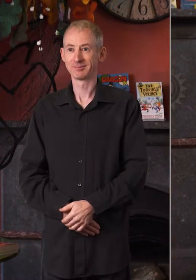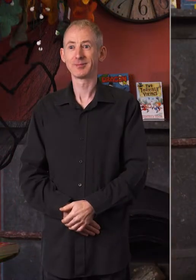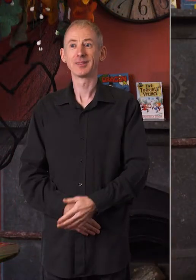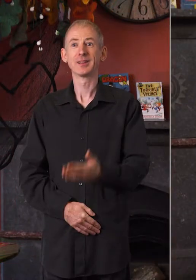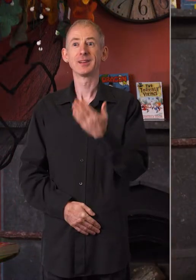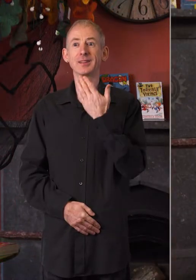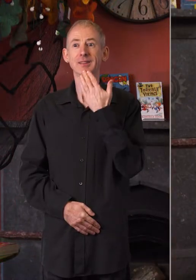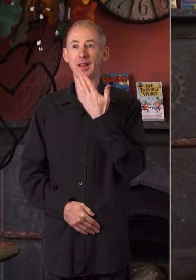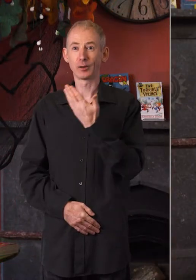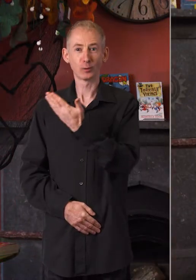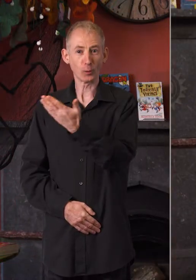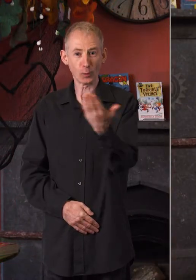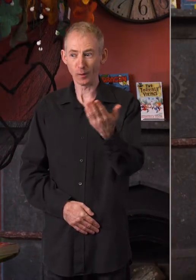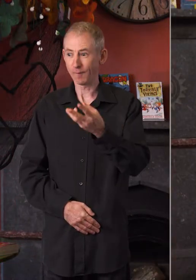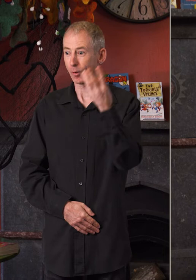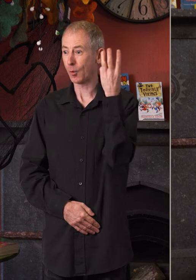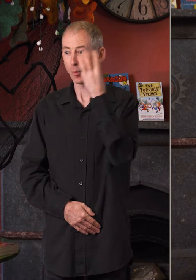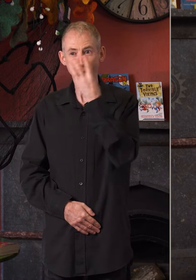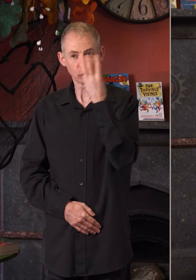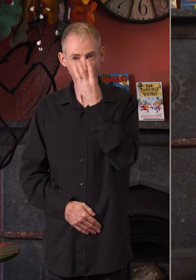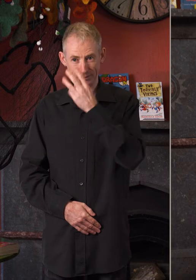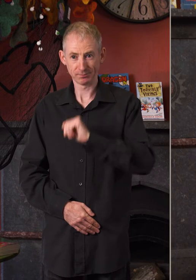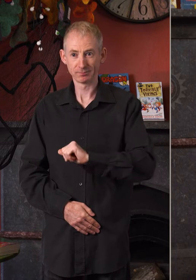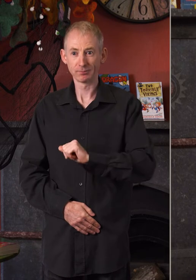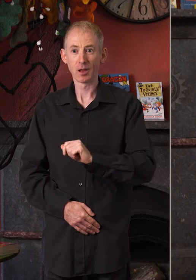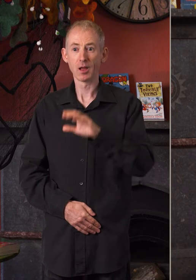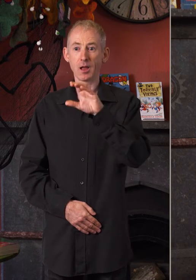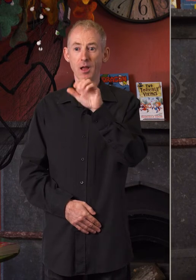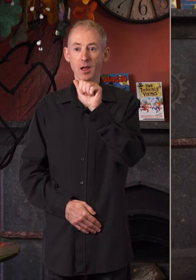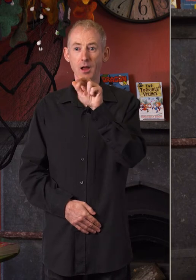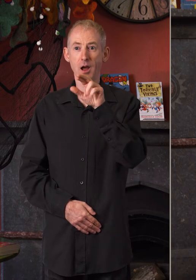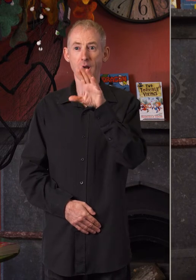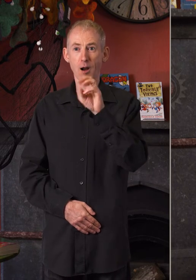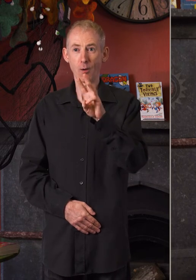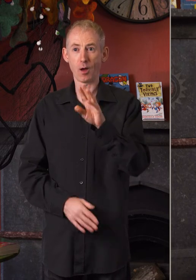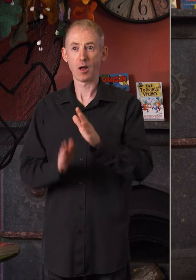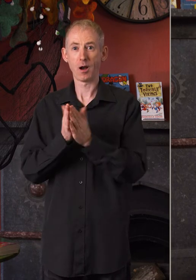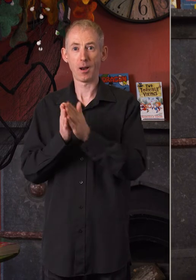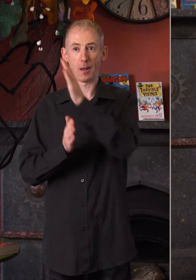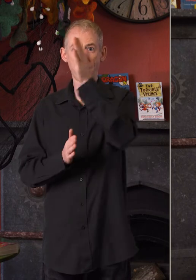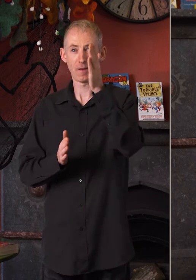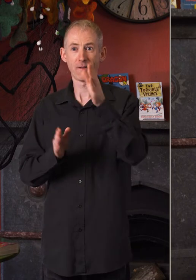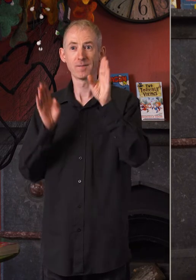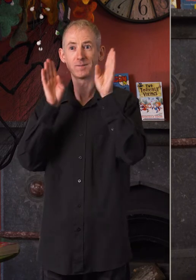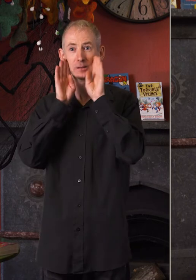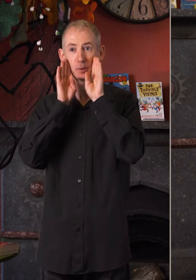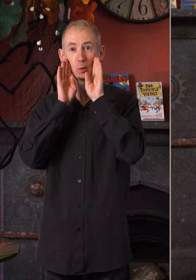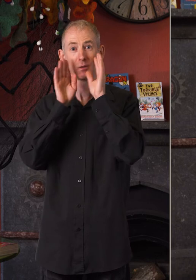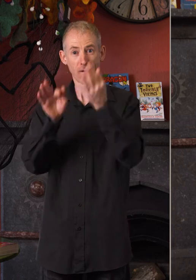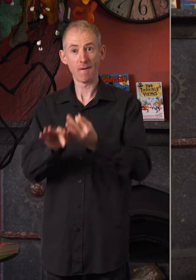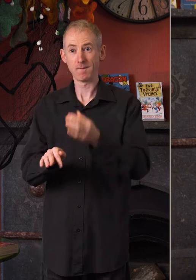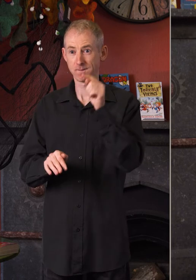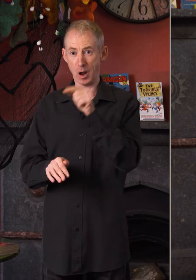Thank you everyone for watching today and remember to stay tuned to Carlow Library's Facebook page for more information on our next